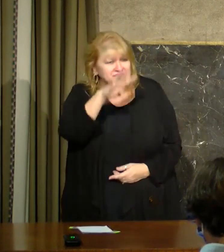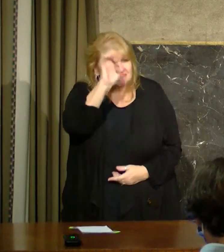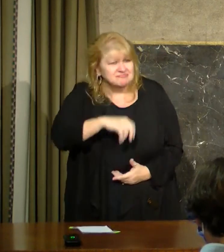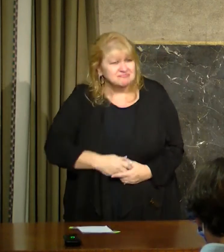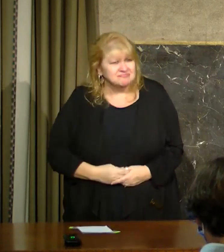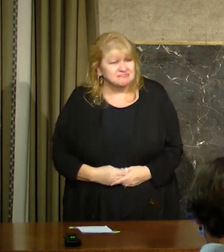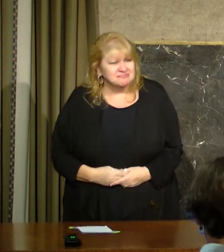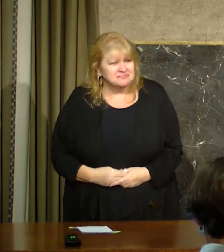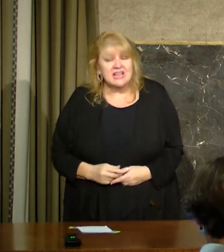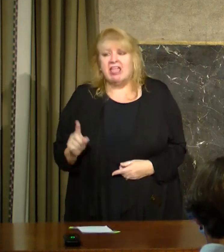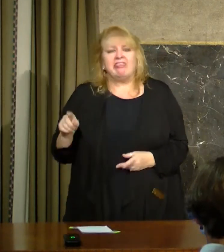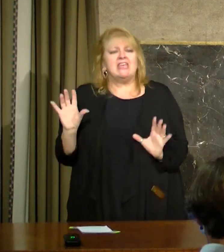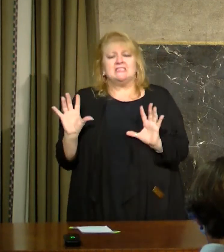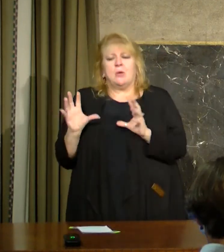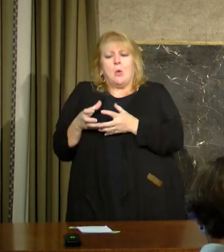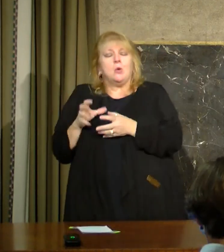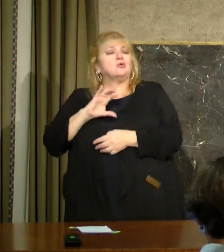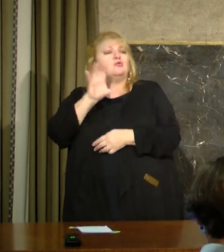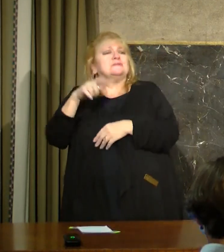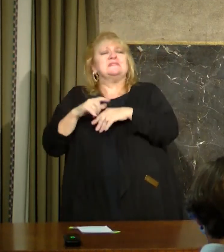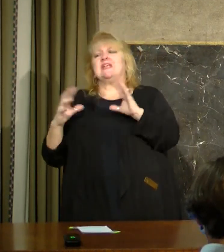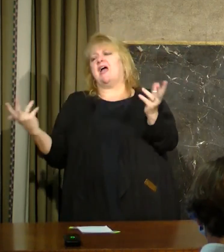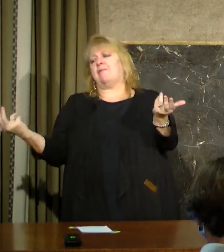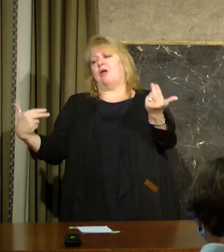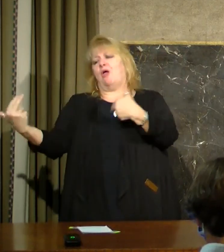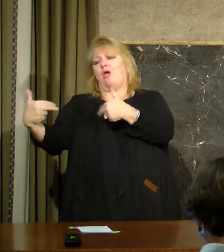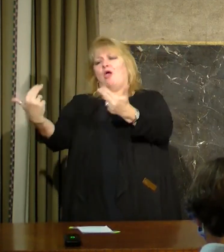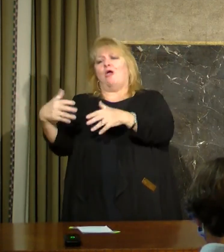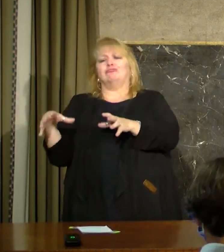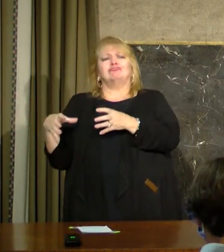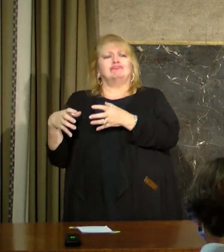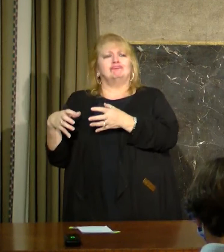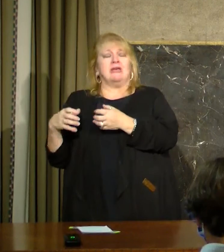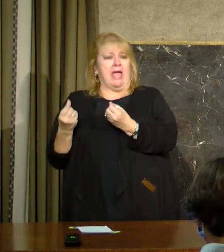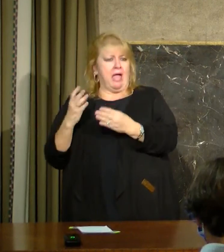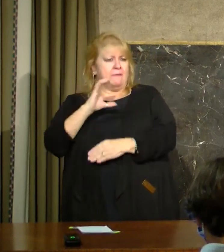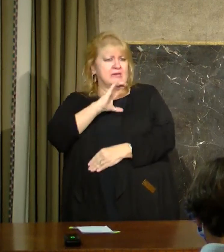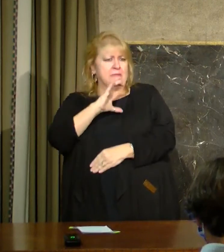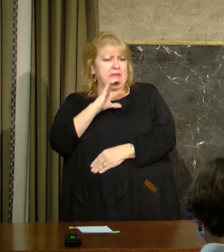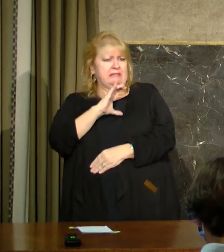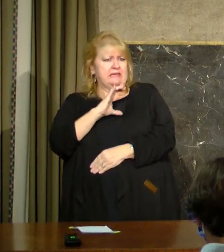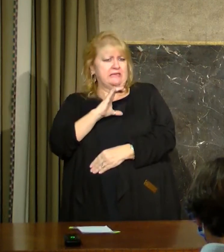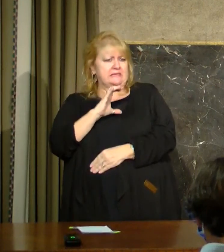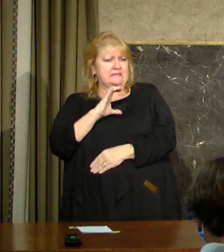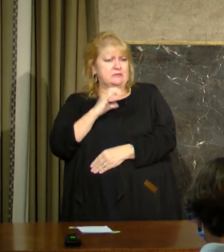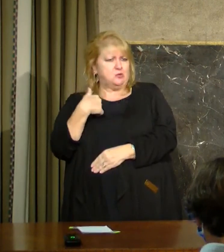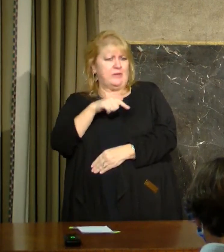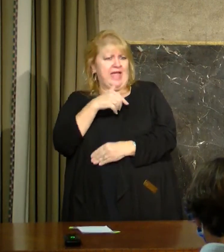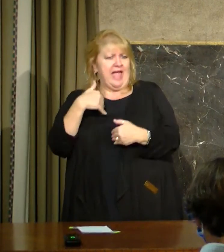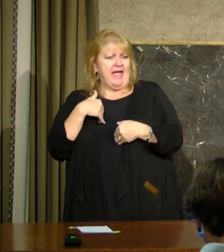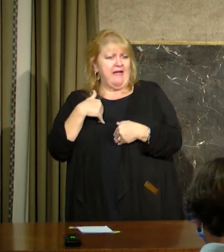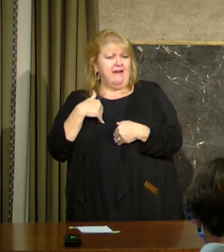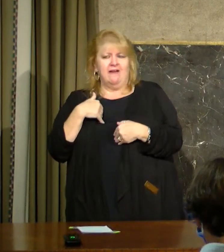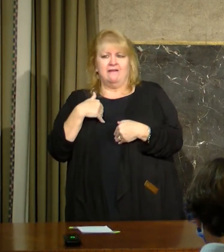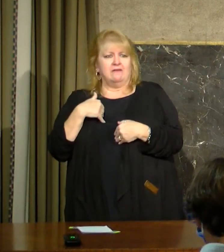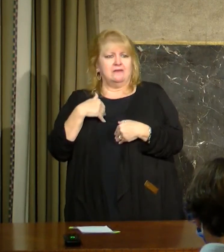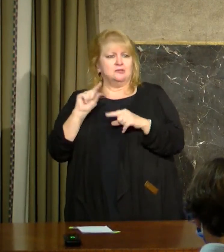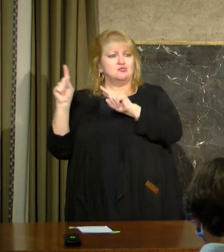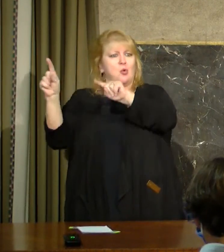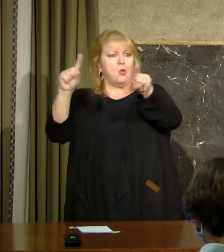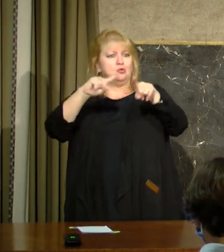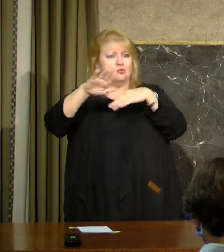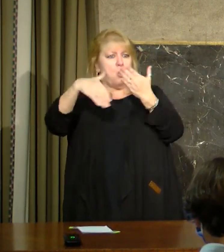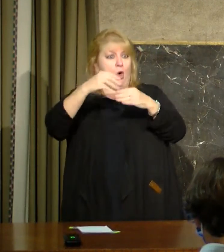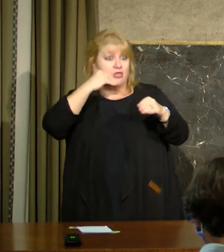These social gatherings around Christmas – I mean, how many police officers do we have? We're going to post somebody at everybody's home?